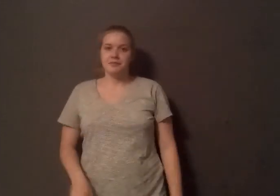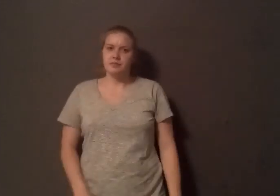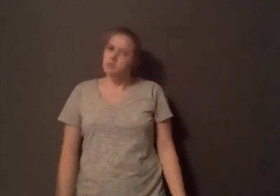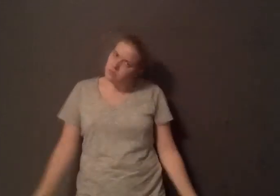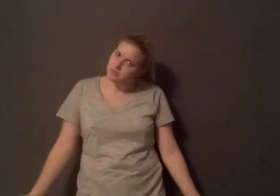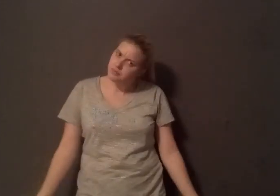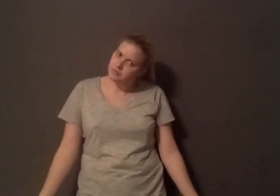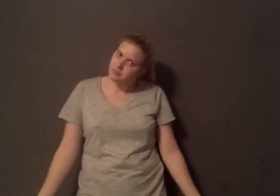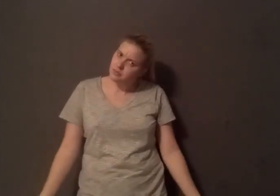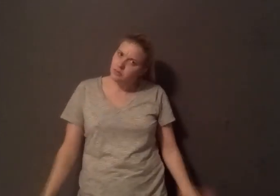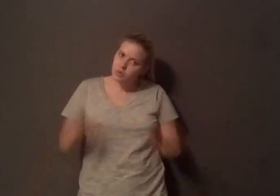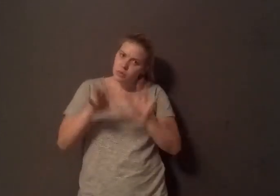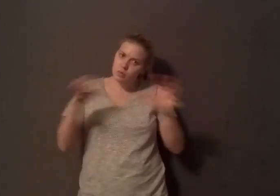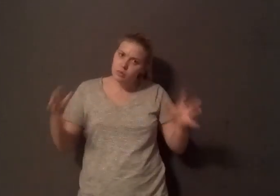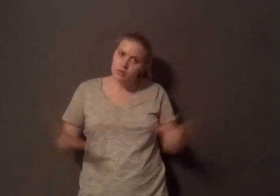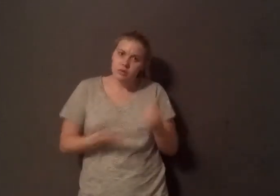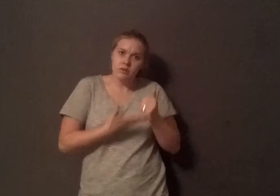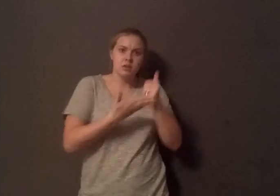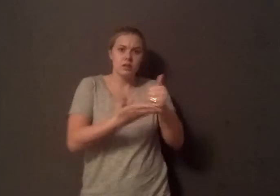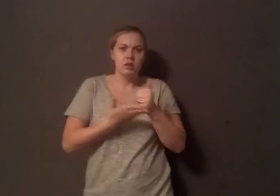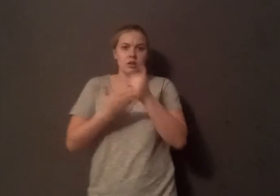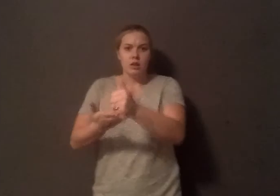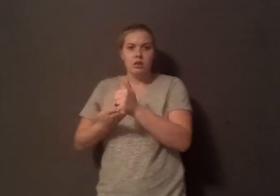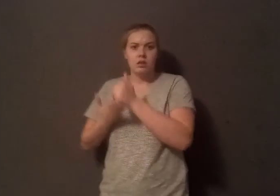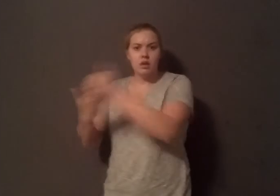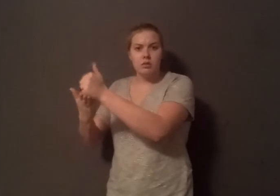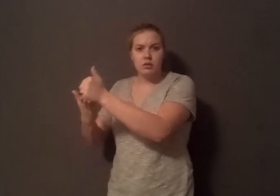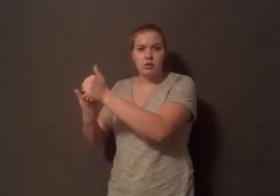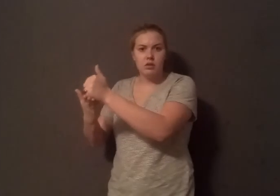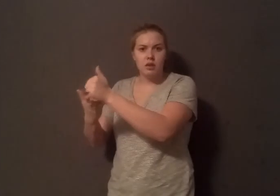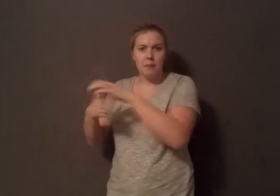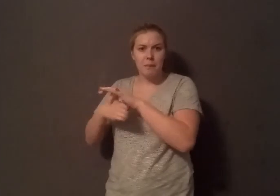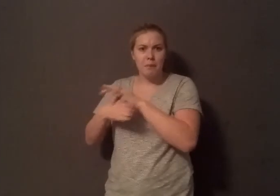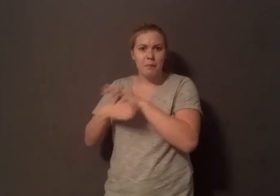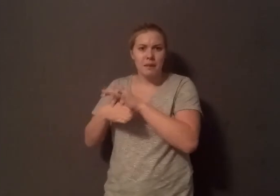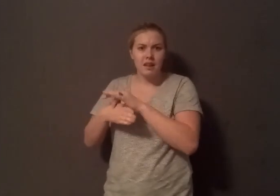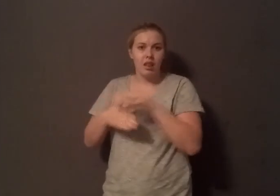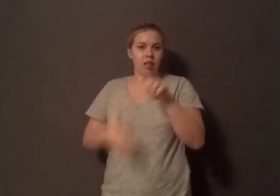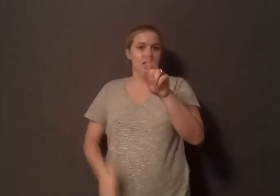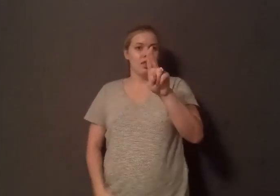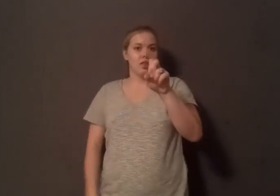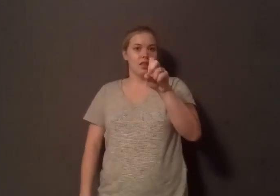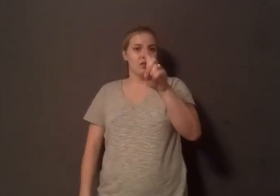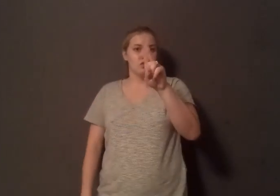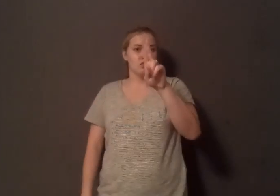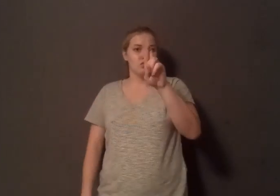world, you can feed the world with more corn, using corn and wheat and stuff like that and you can meat. Meat is a luxury item. When we are doing things that hurt other